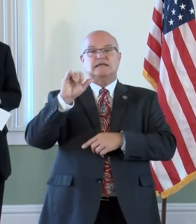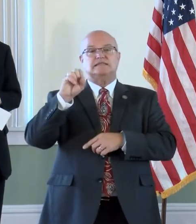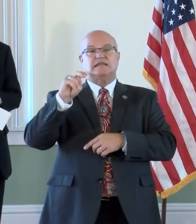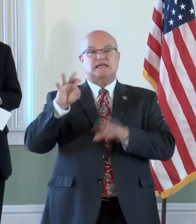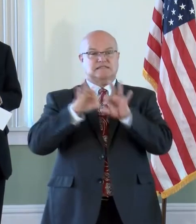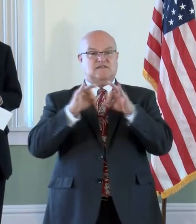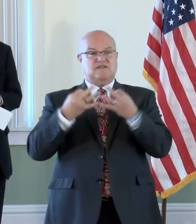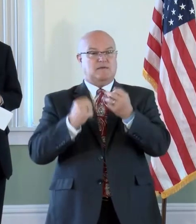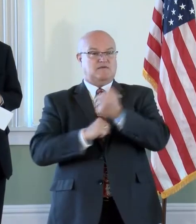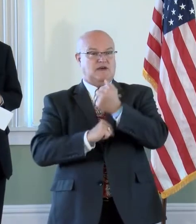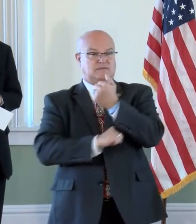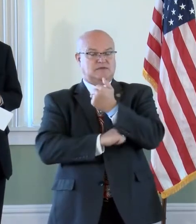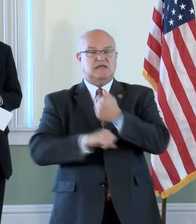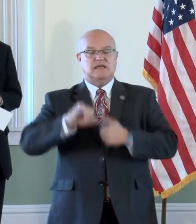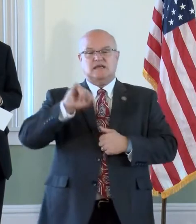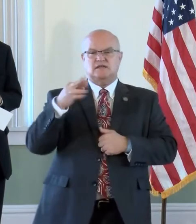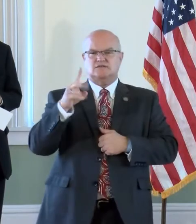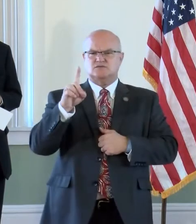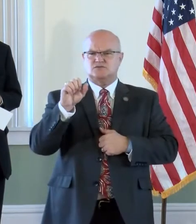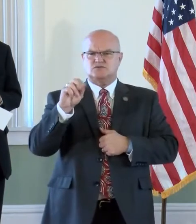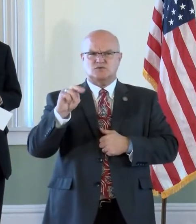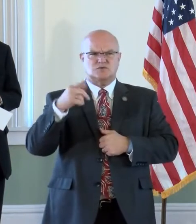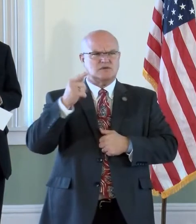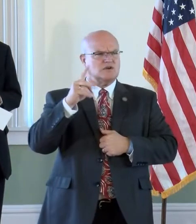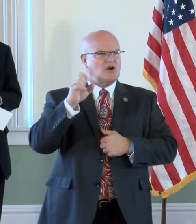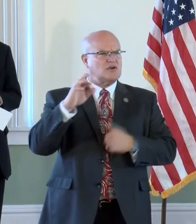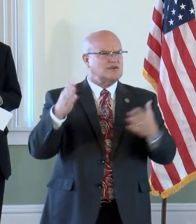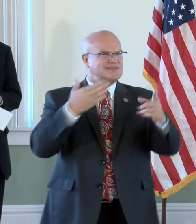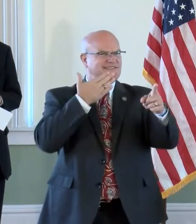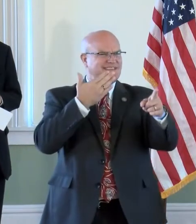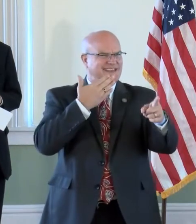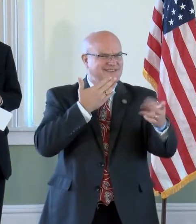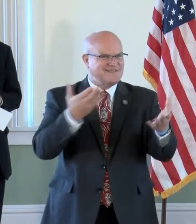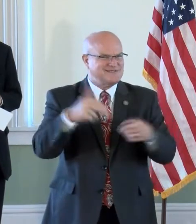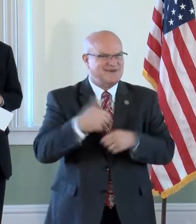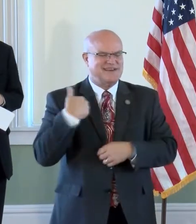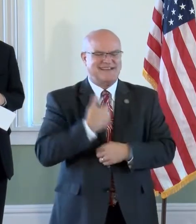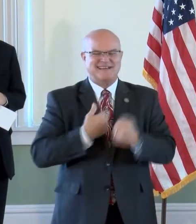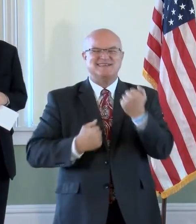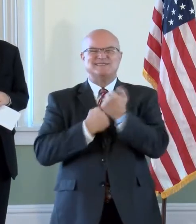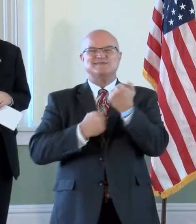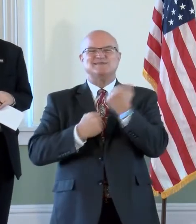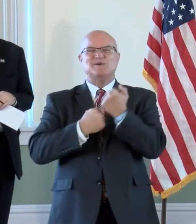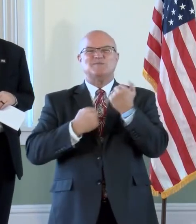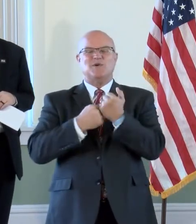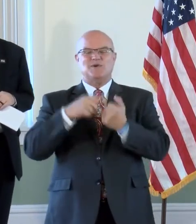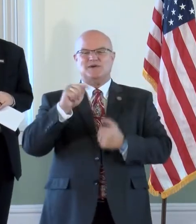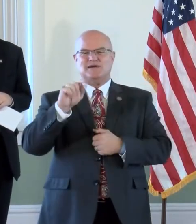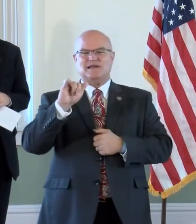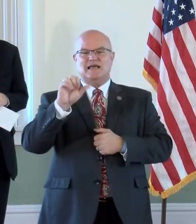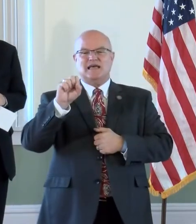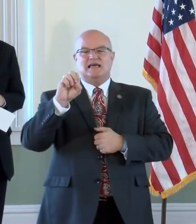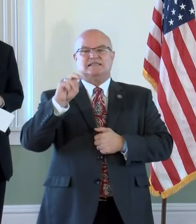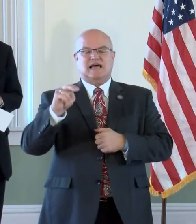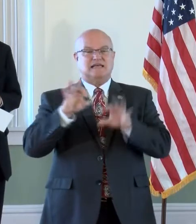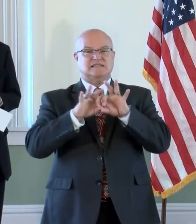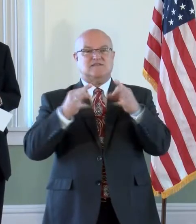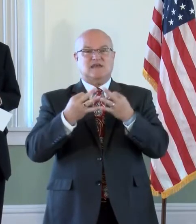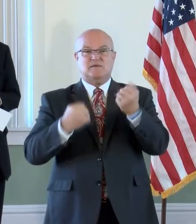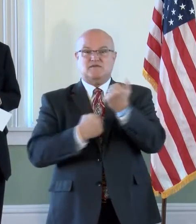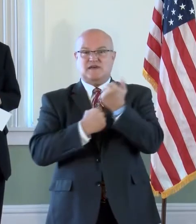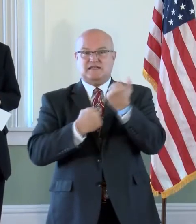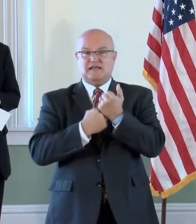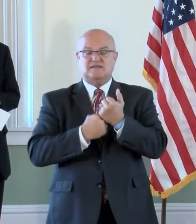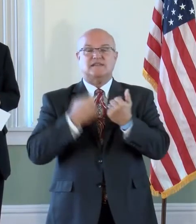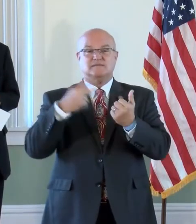Foundation, and Jordan Gardner, I understand, is here. Thank you, Jordan, for being here and supporting the Tyson Family Foundation, for supporting